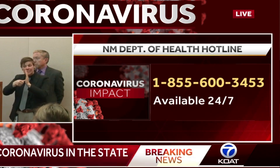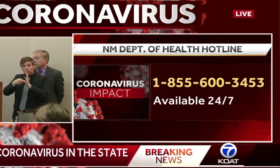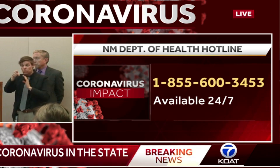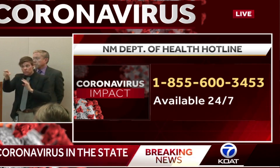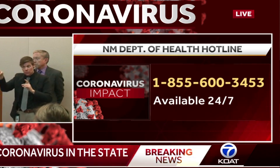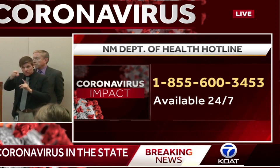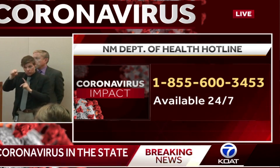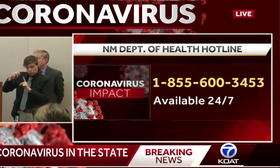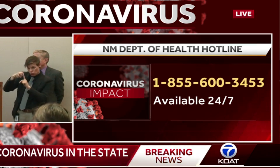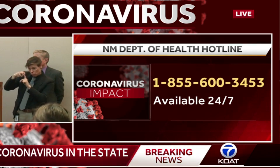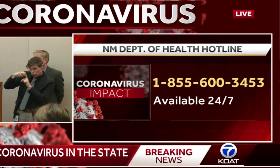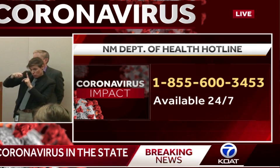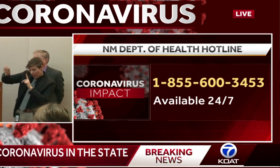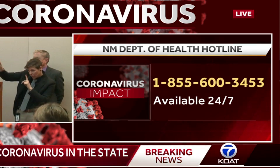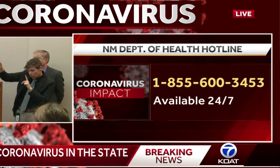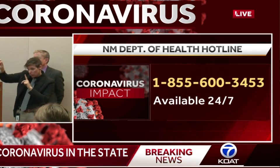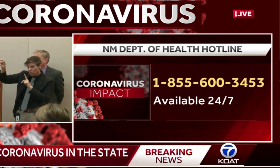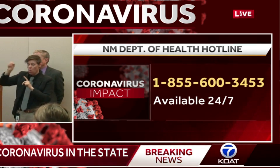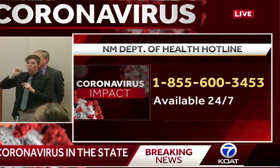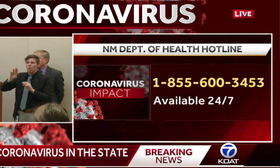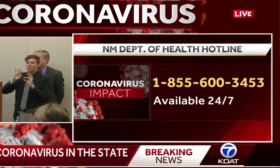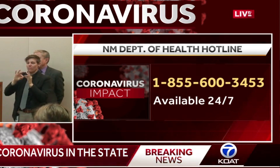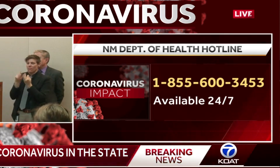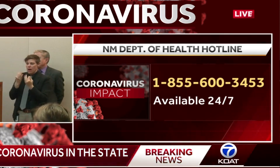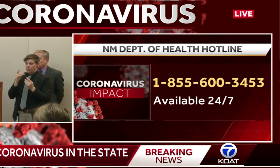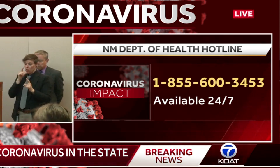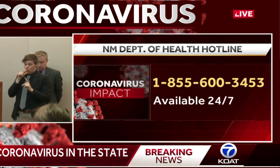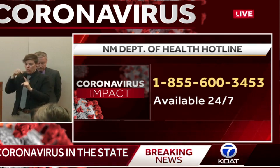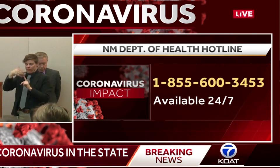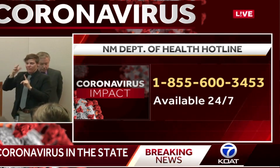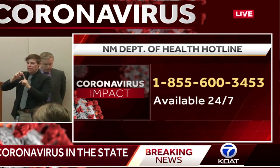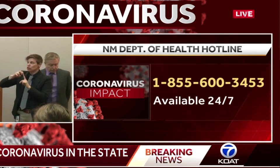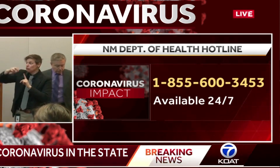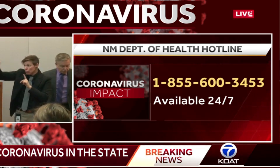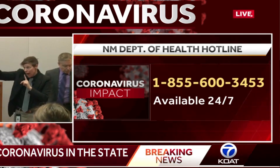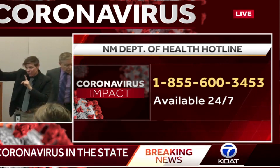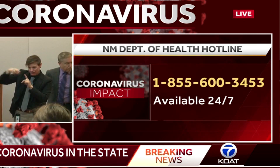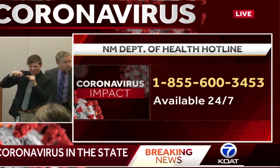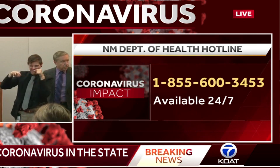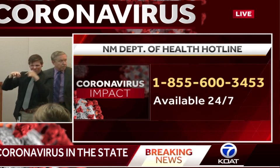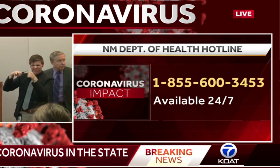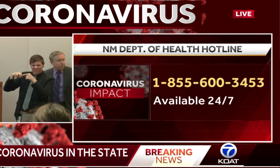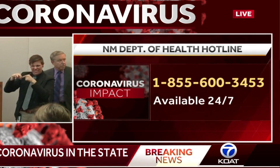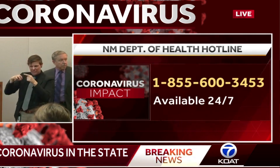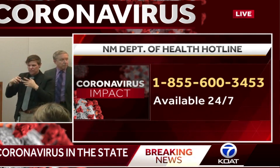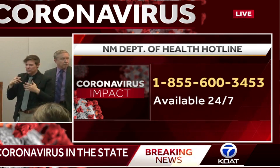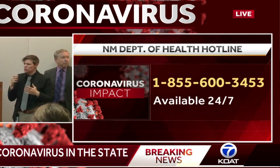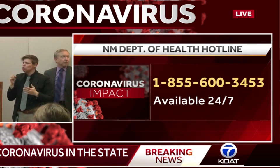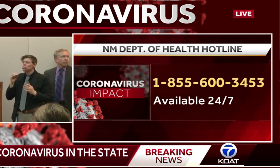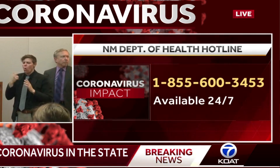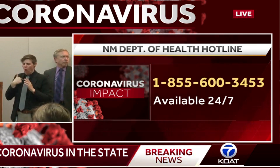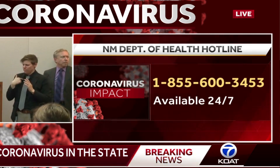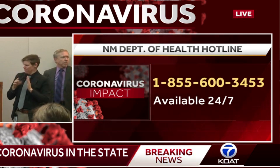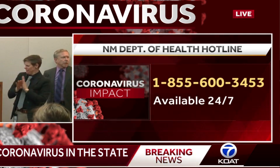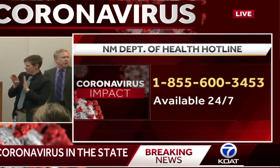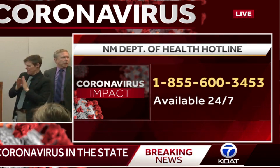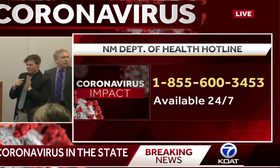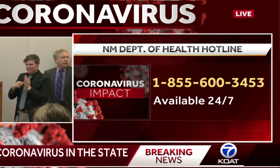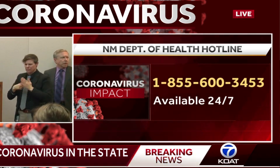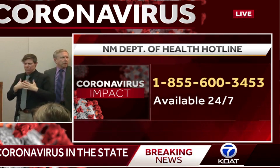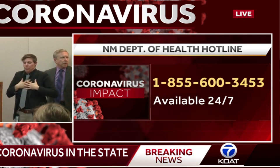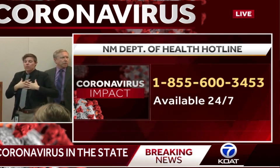Right? Or a family member travel related. Thank you. Thank you're developing symptoms, this is a group that should